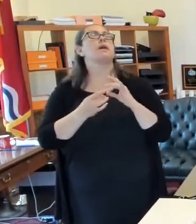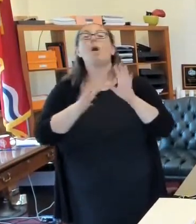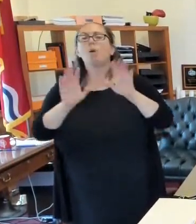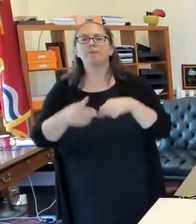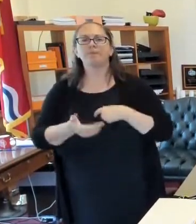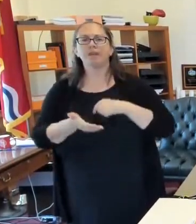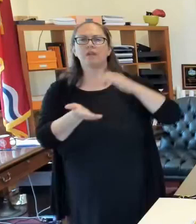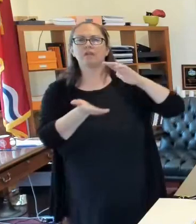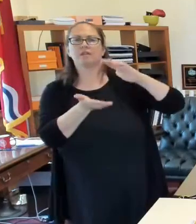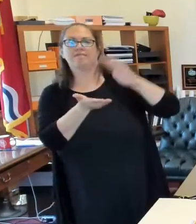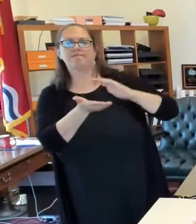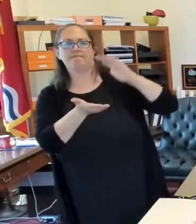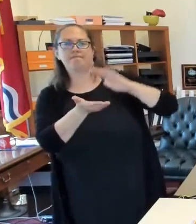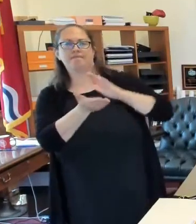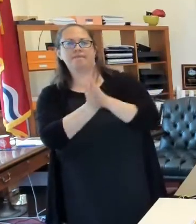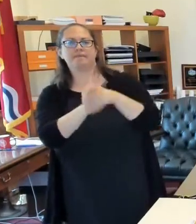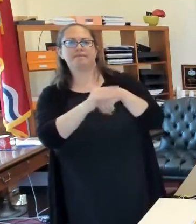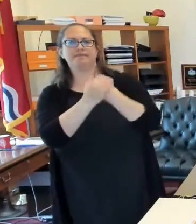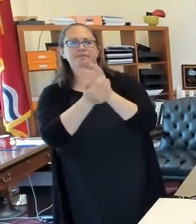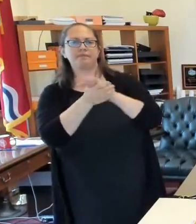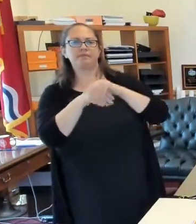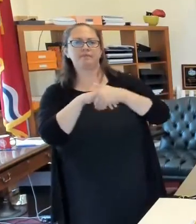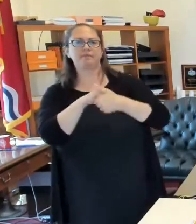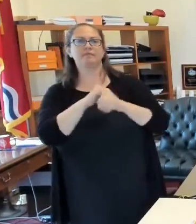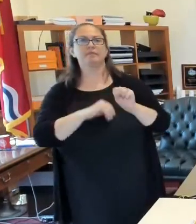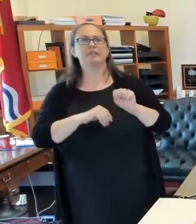sanitizers there, sanitizer there.